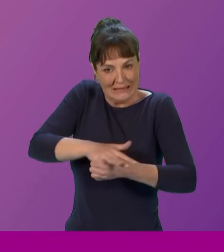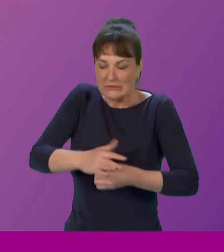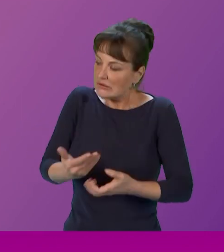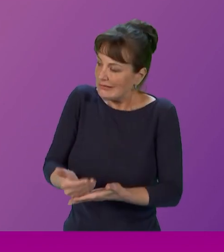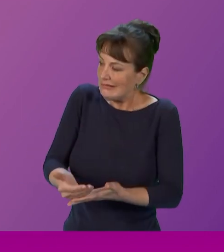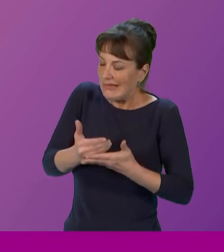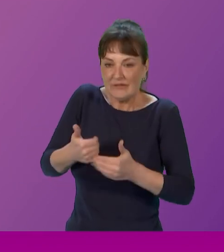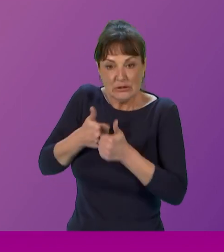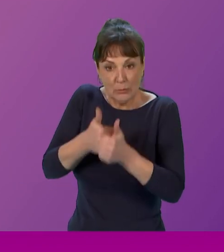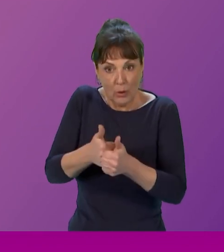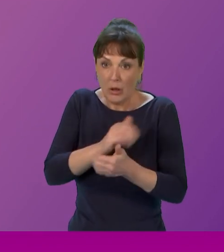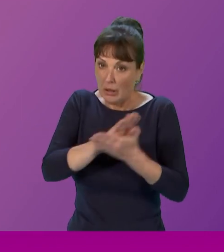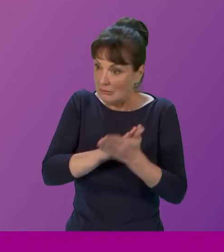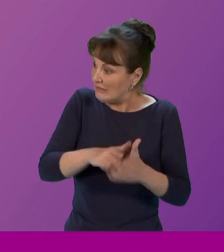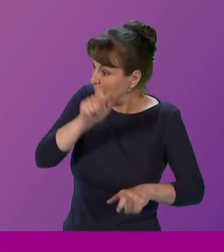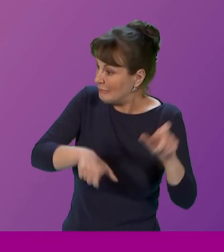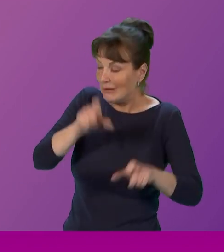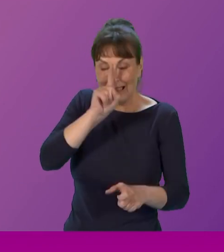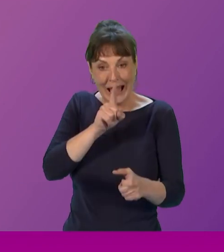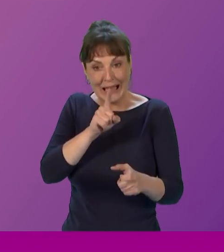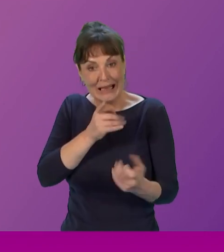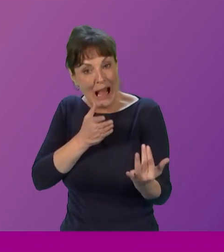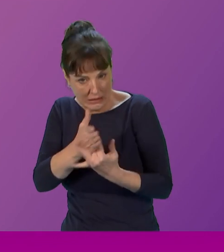resources get the same help as others.